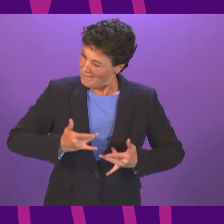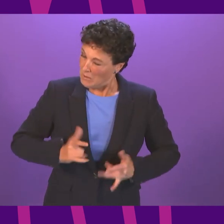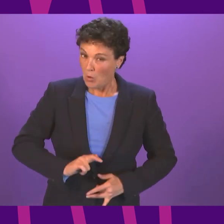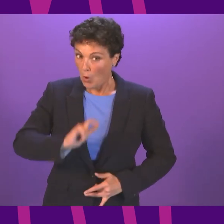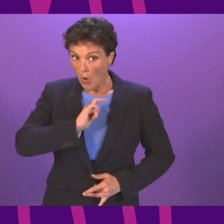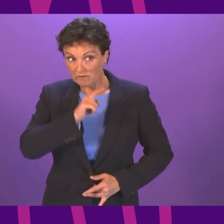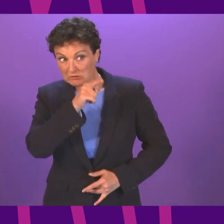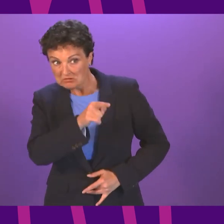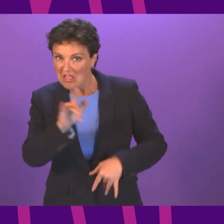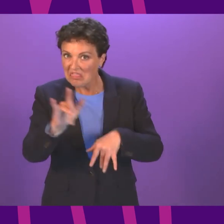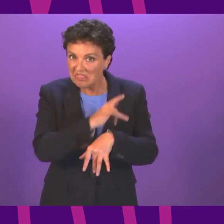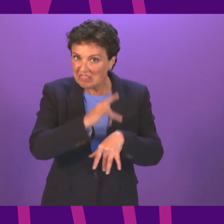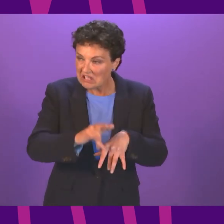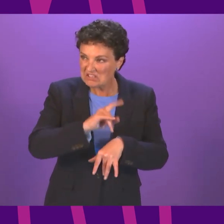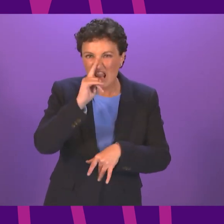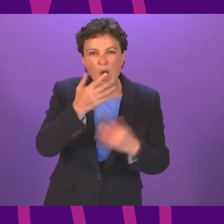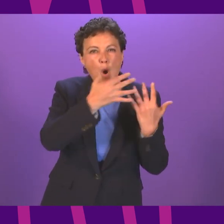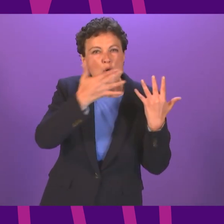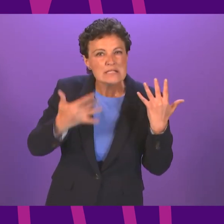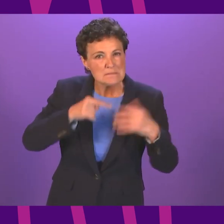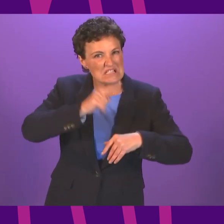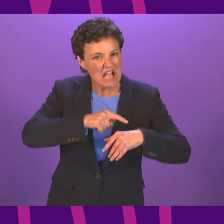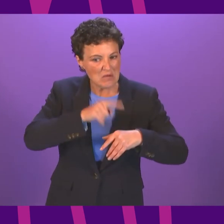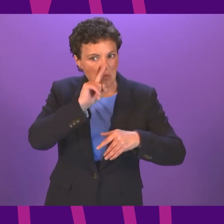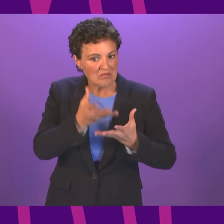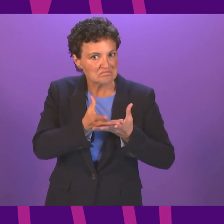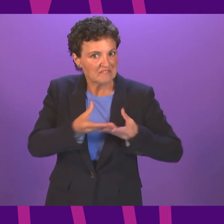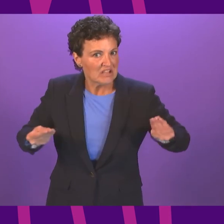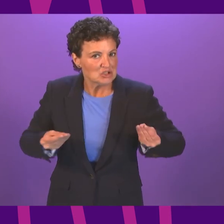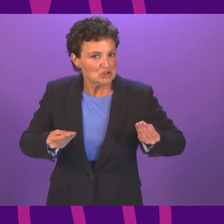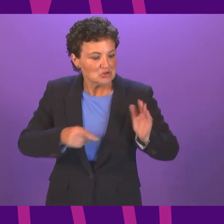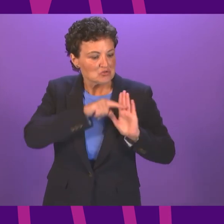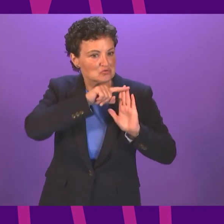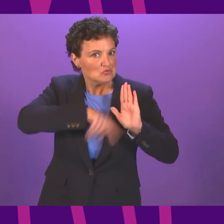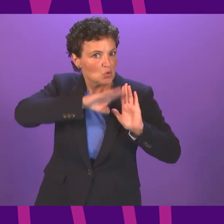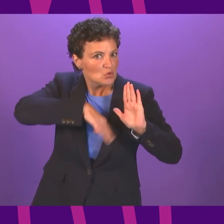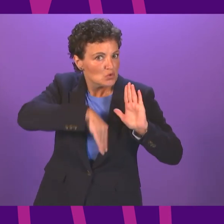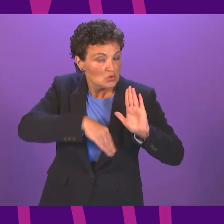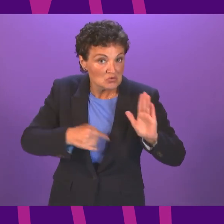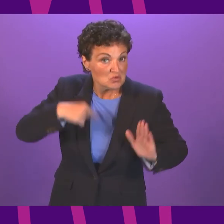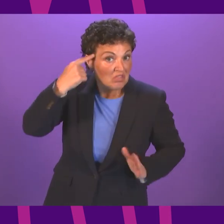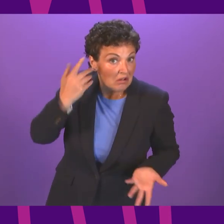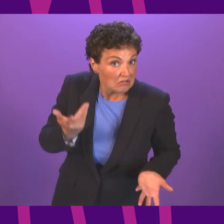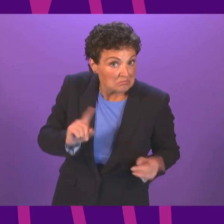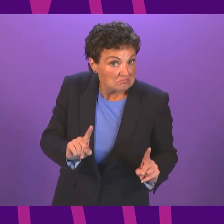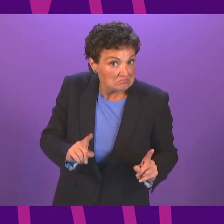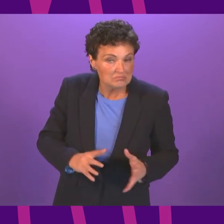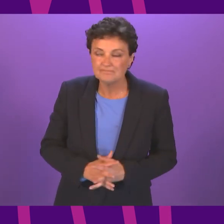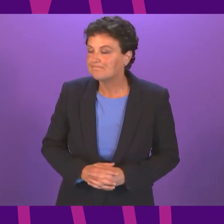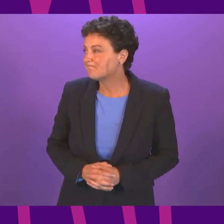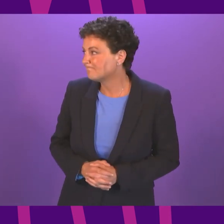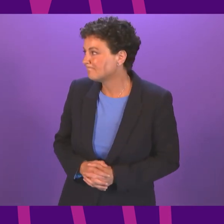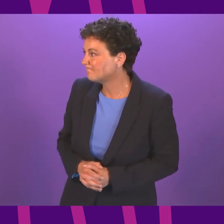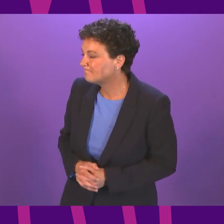so that they can plan for productions taking place? First Minister. Well, I'll insert the caveat that I have throughout